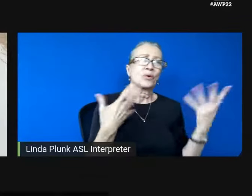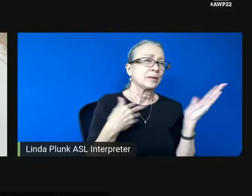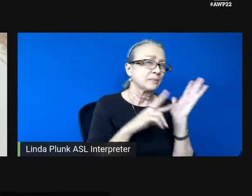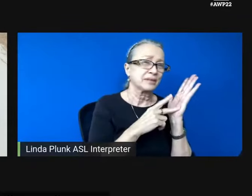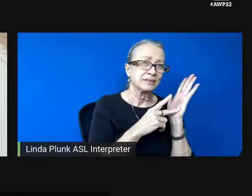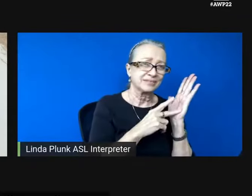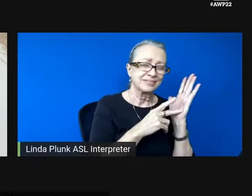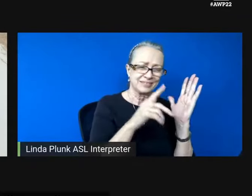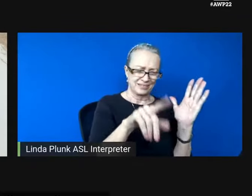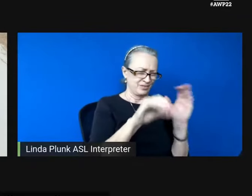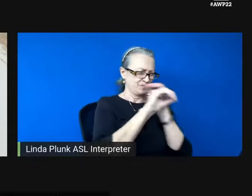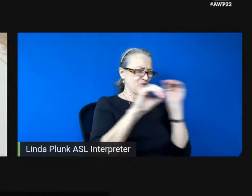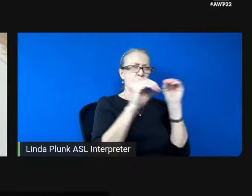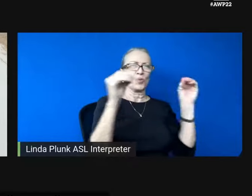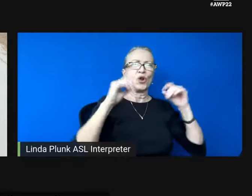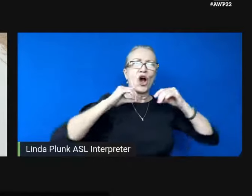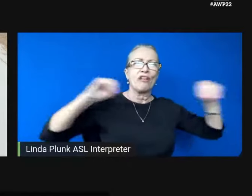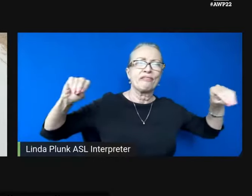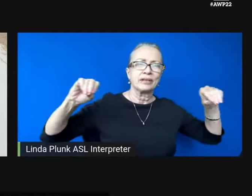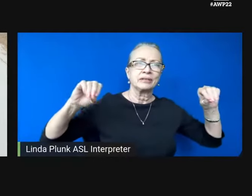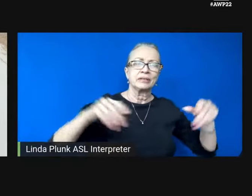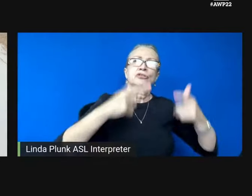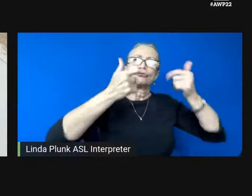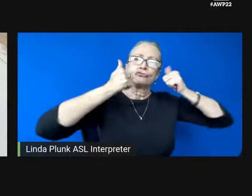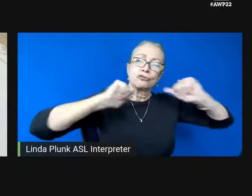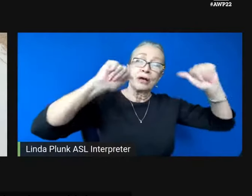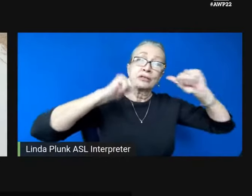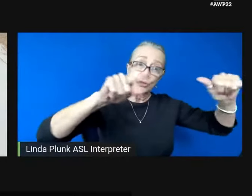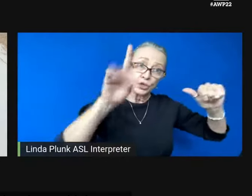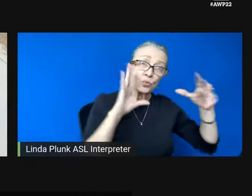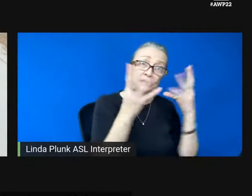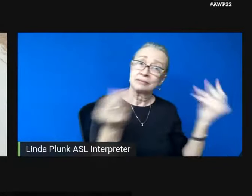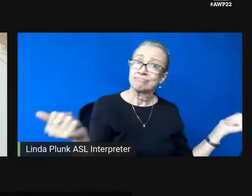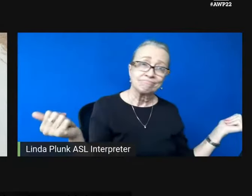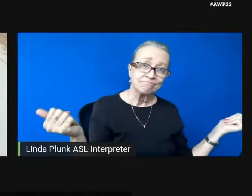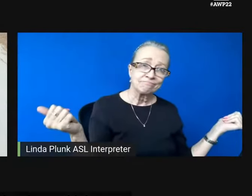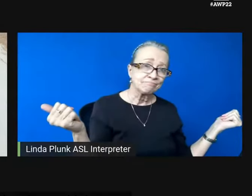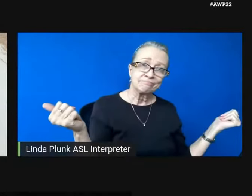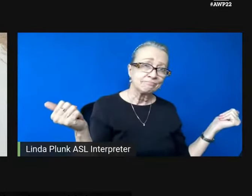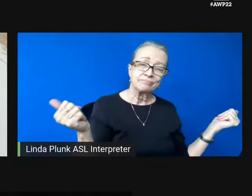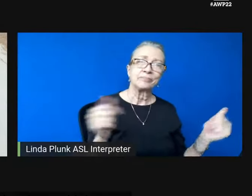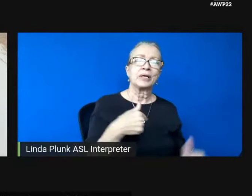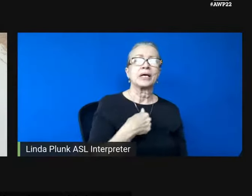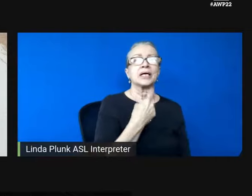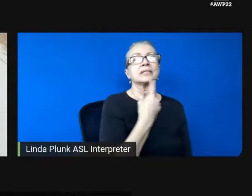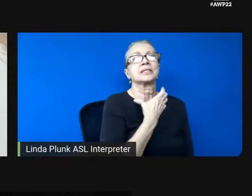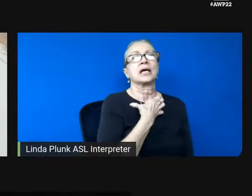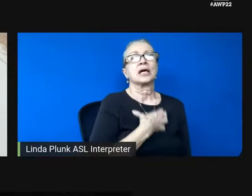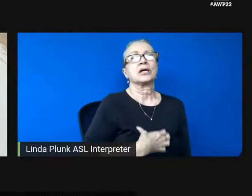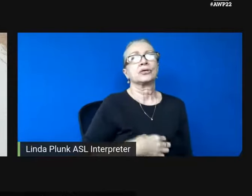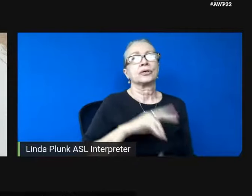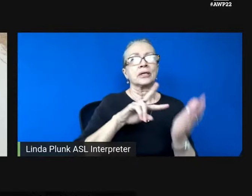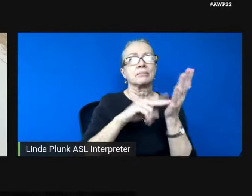Try and try, you'll never disappear. I say hunger, mean hands you think empty,